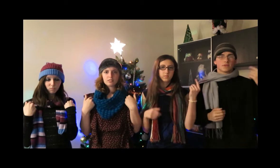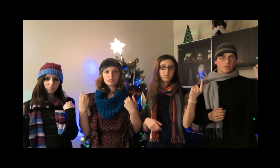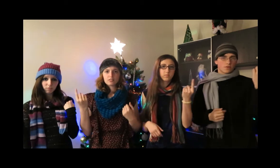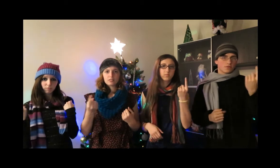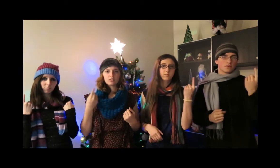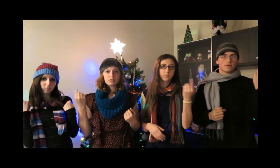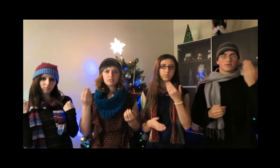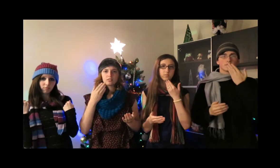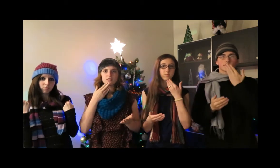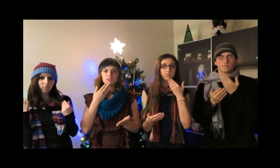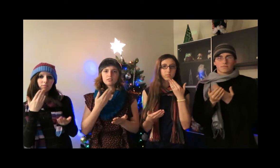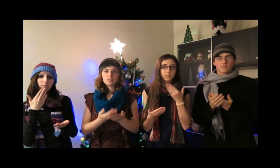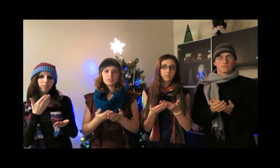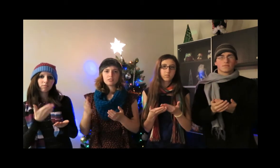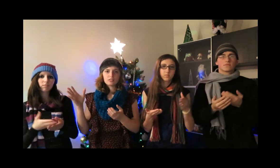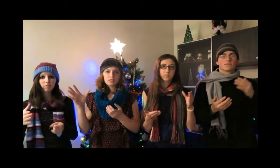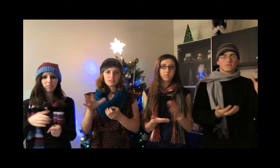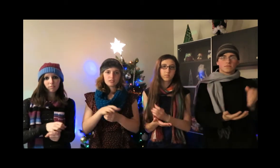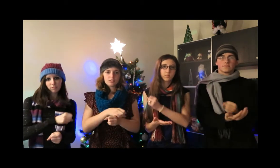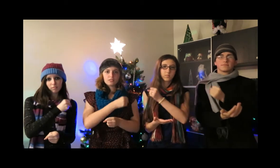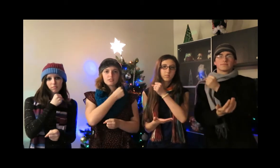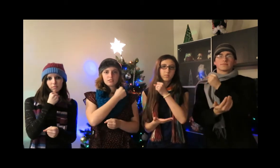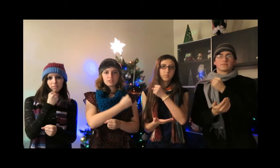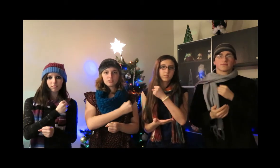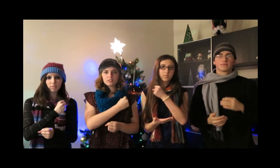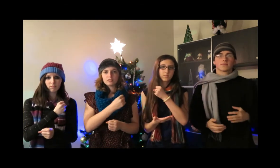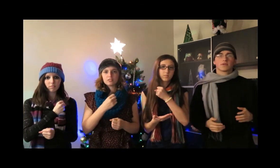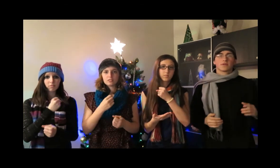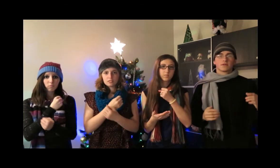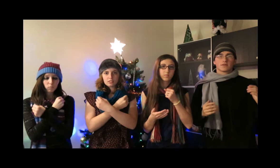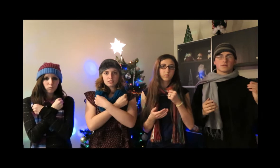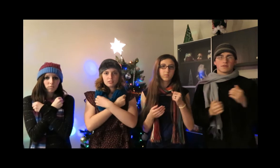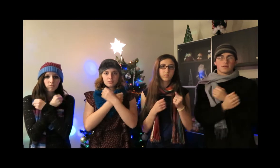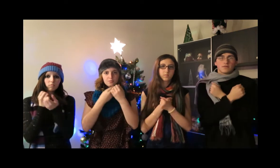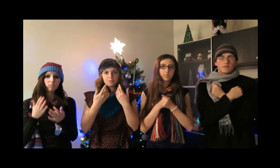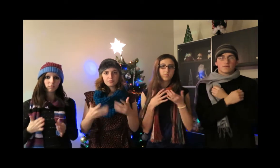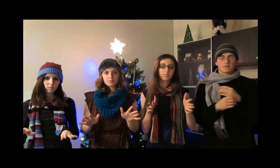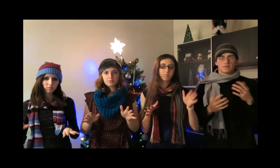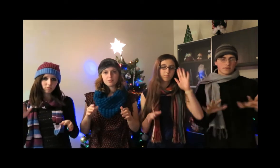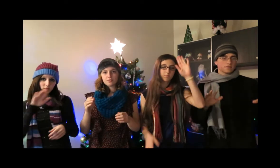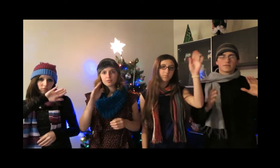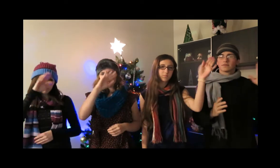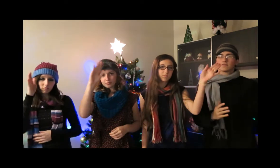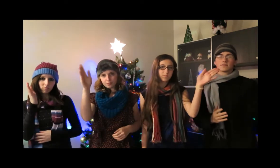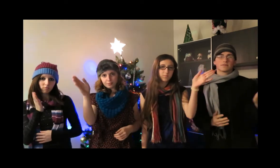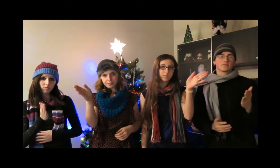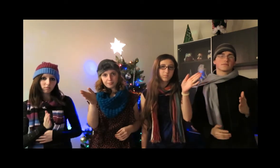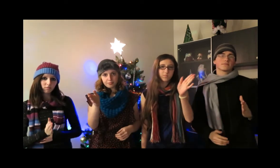right would always win And love would never end